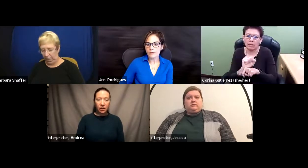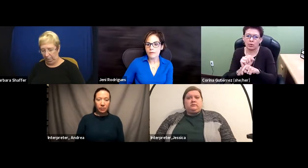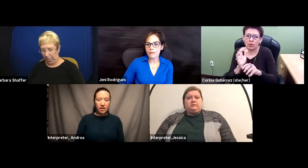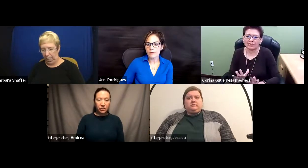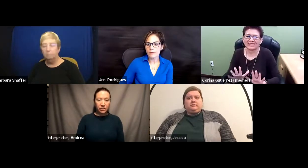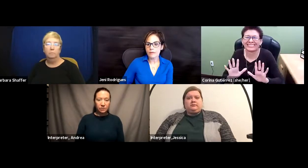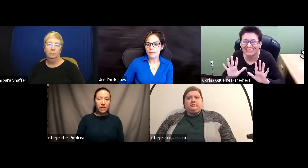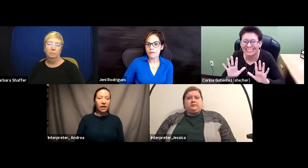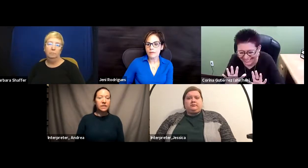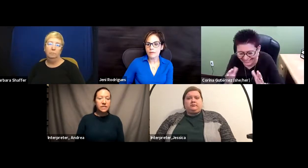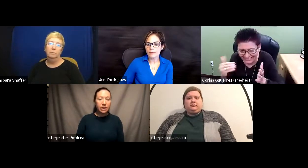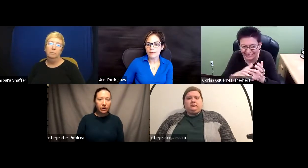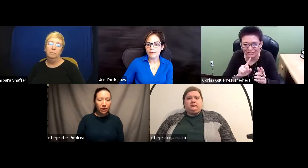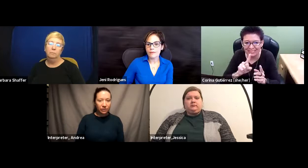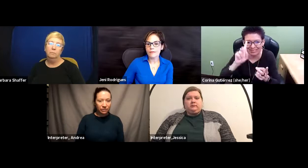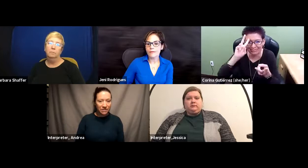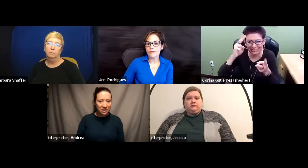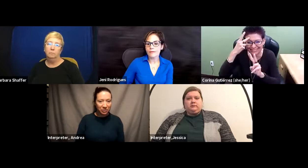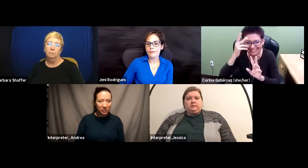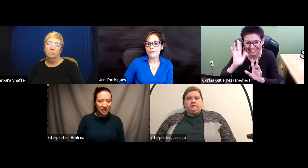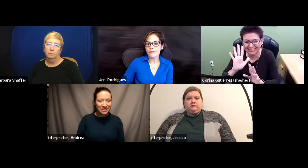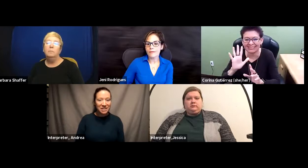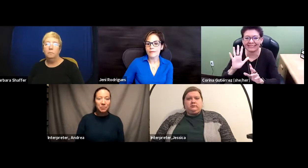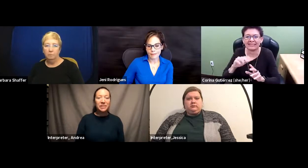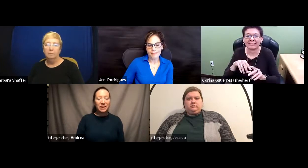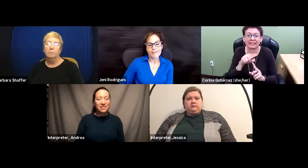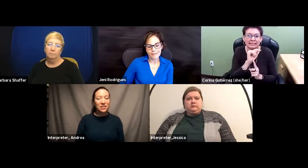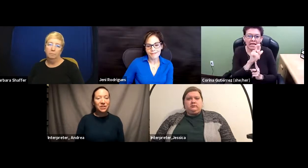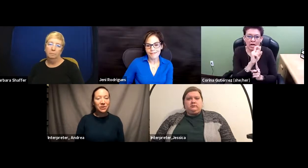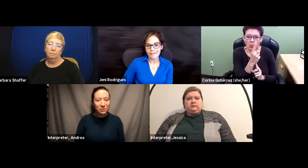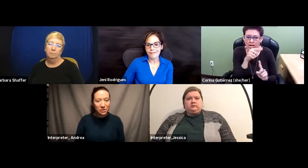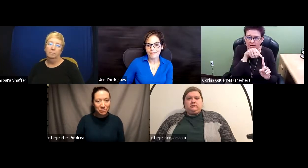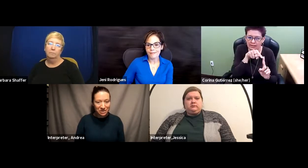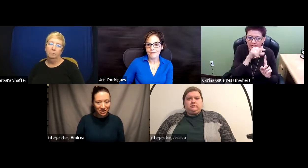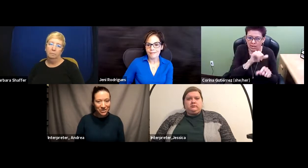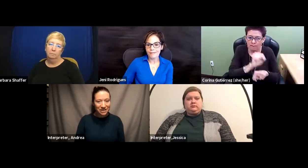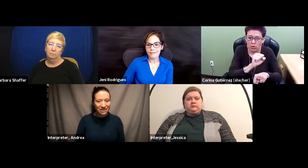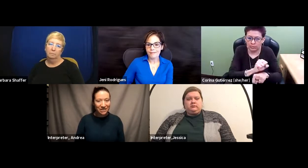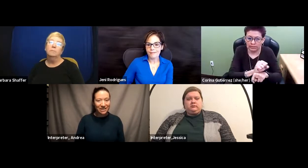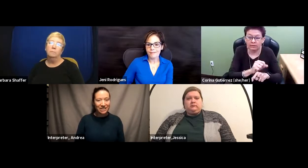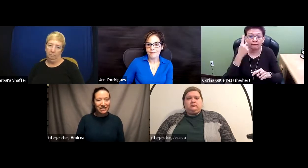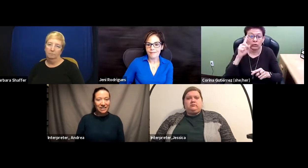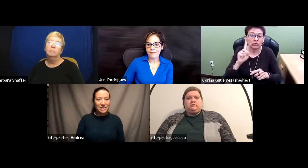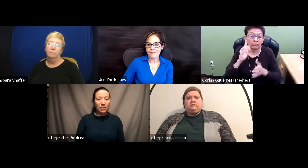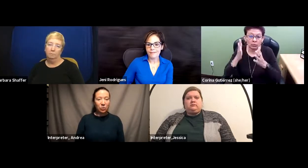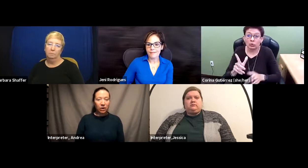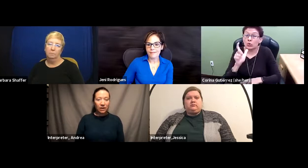accommodations because they're under 15 employees. But that is a huge misunderstanding. Title I